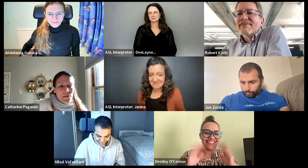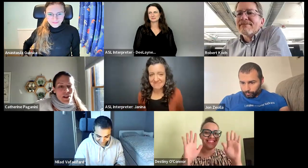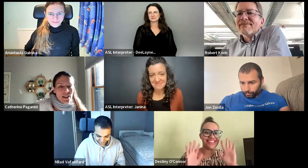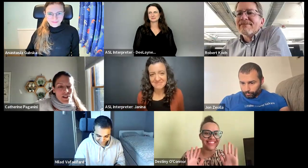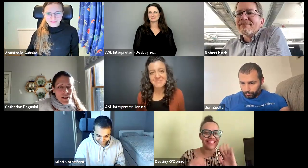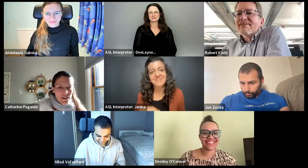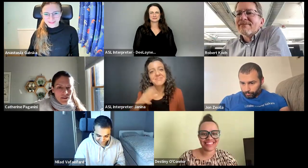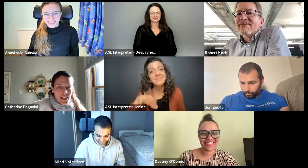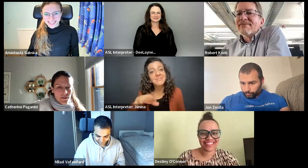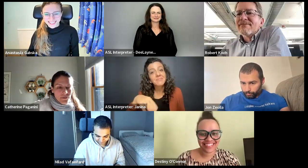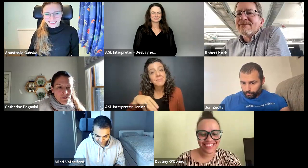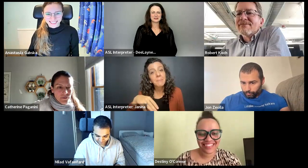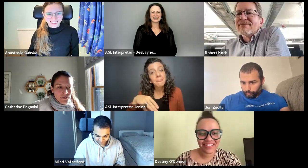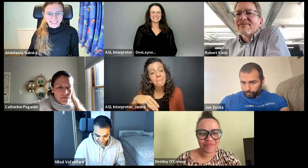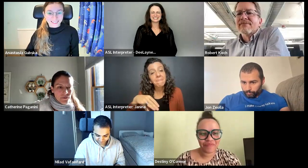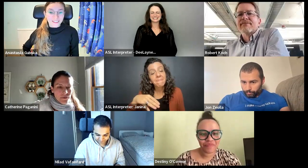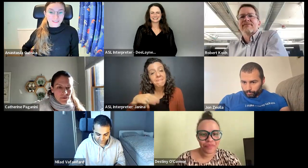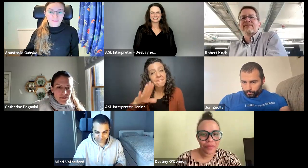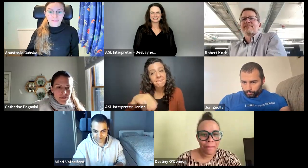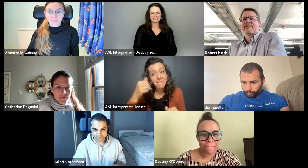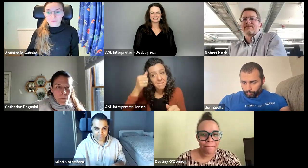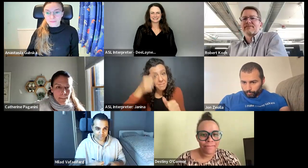And the names are in the agenda, right? Right.